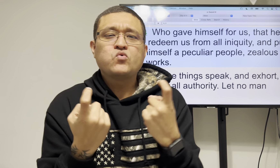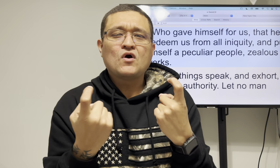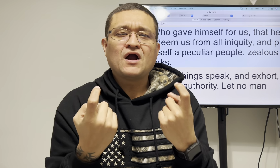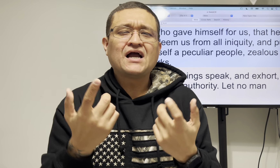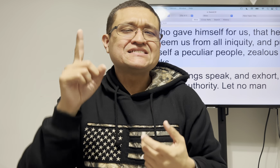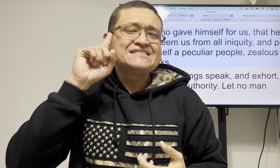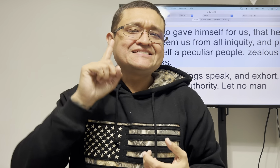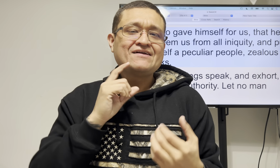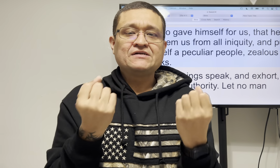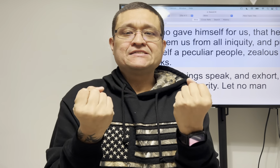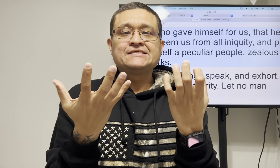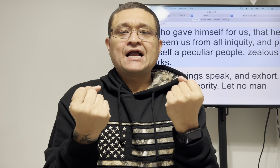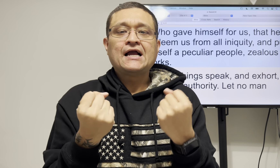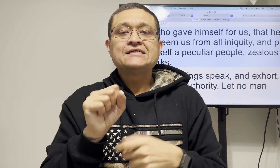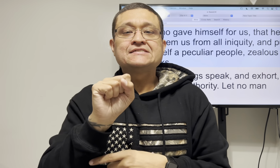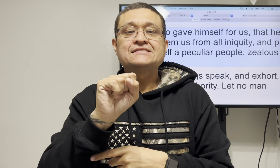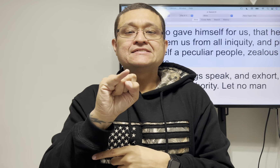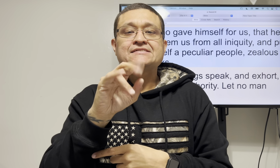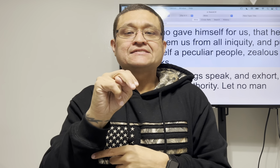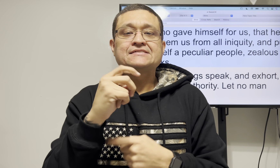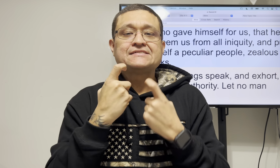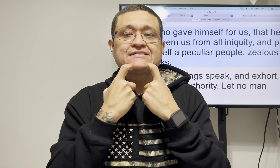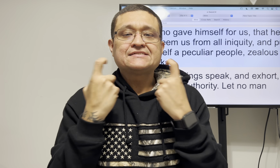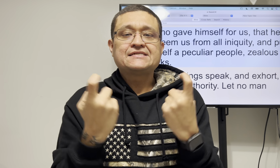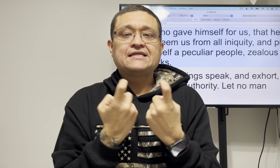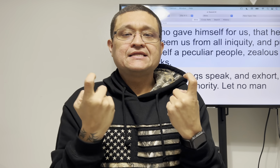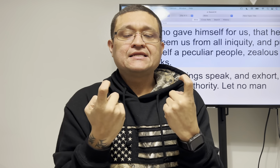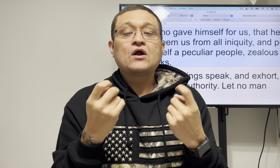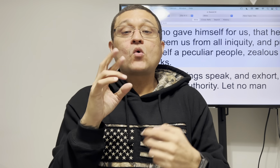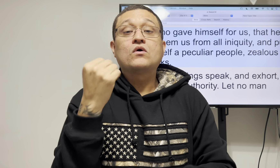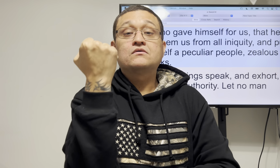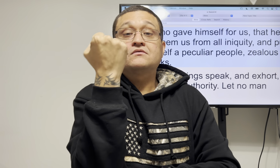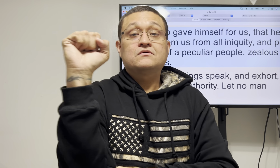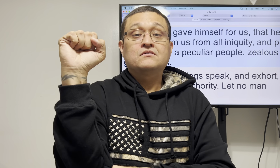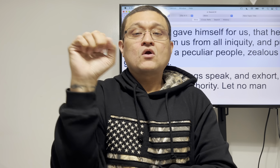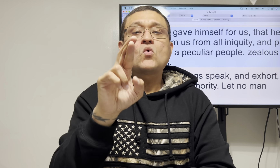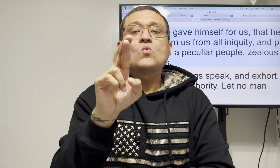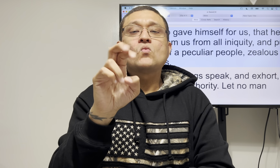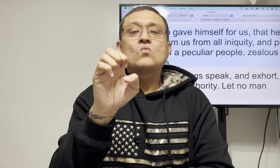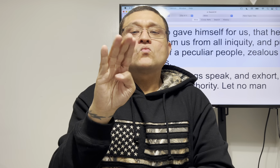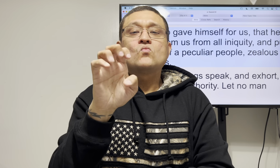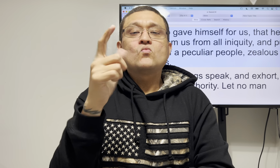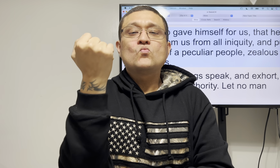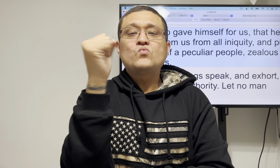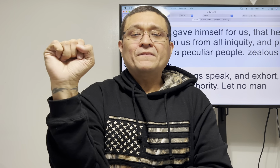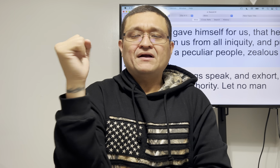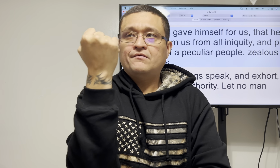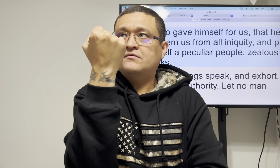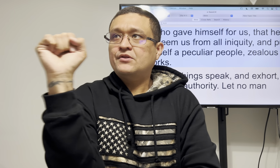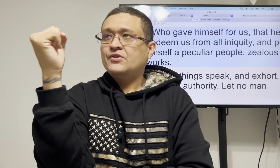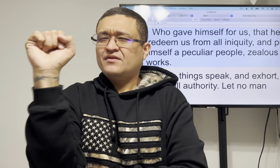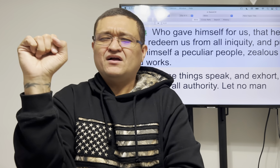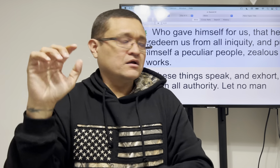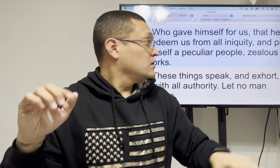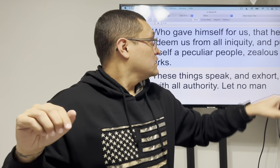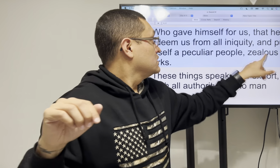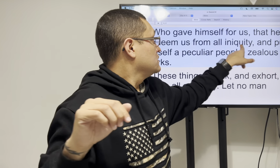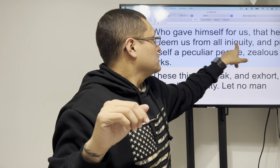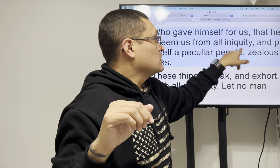you'll see that's not either